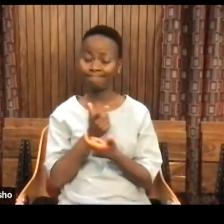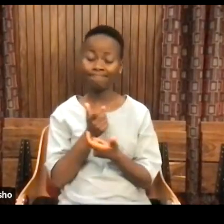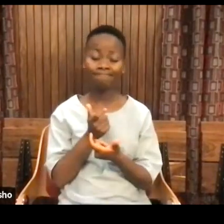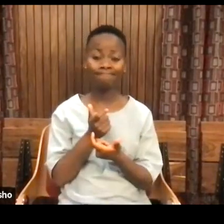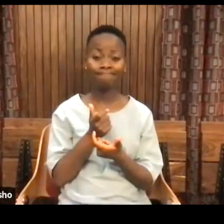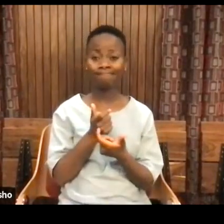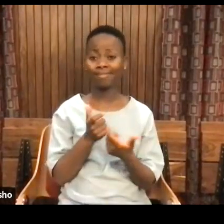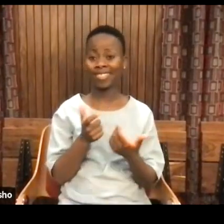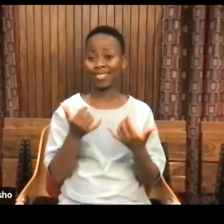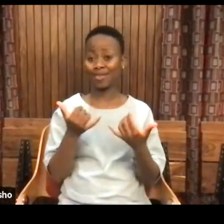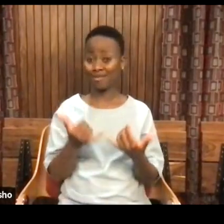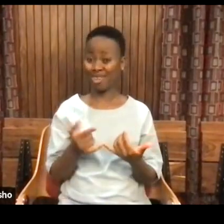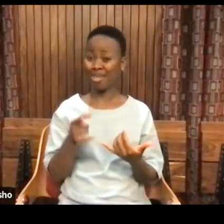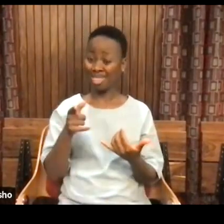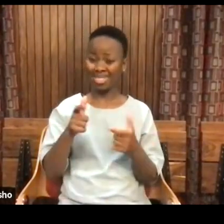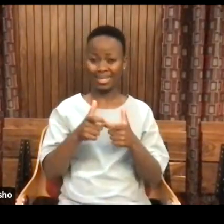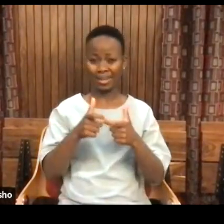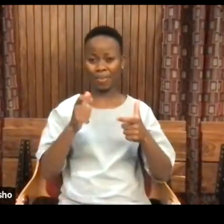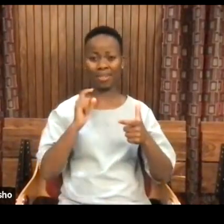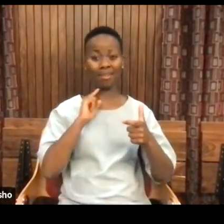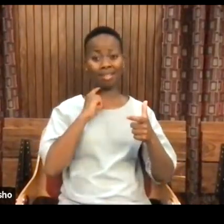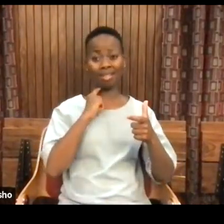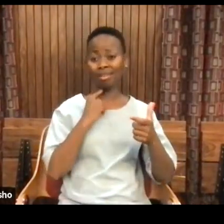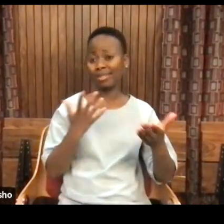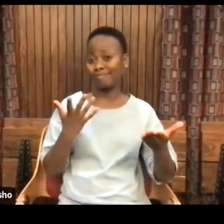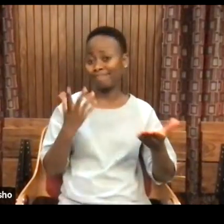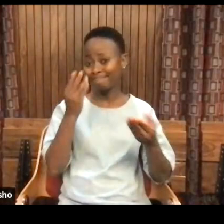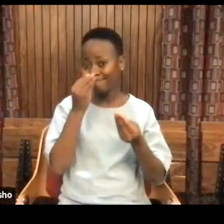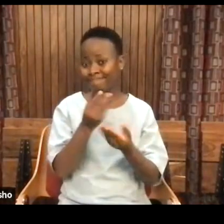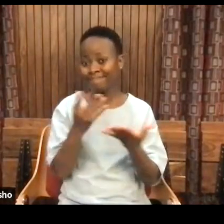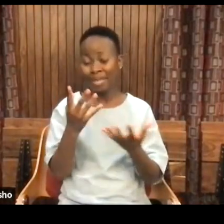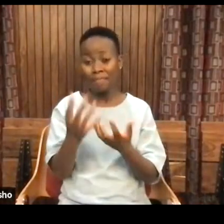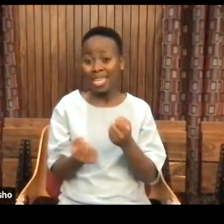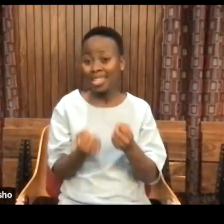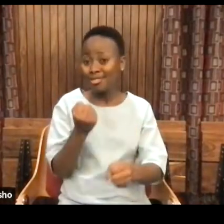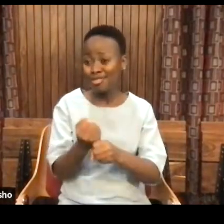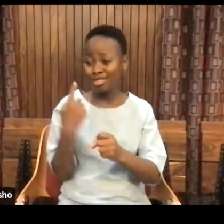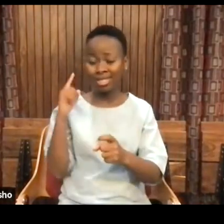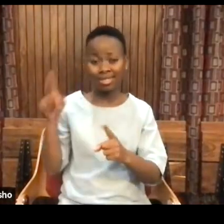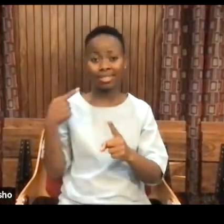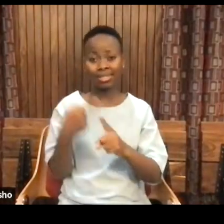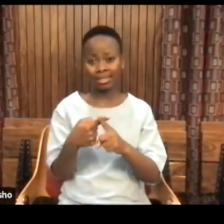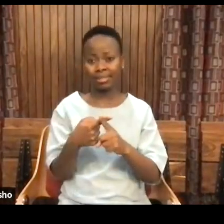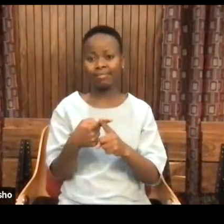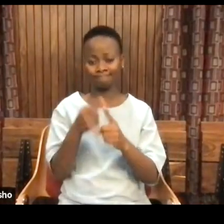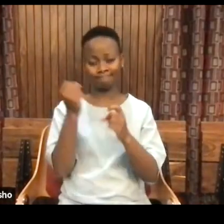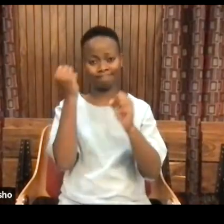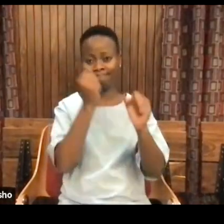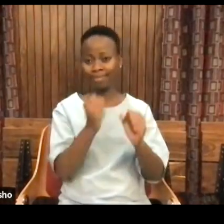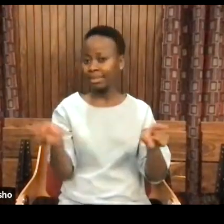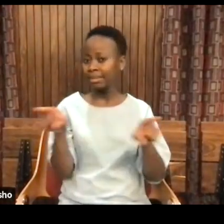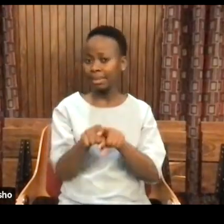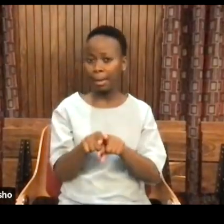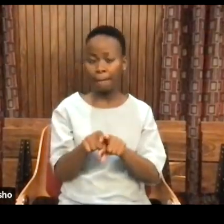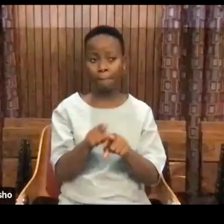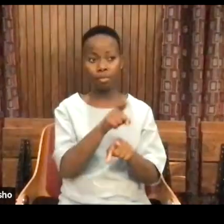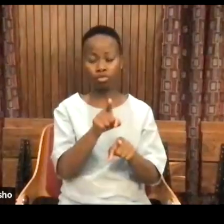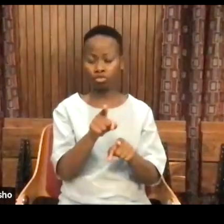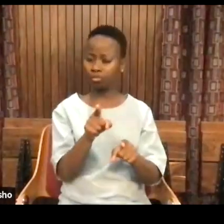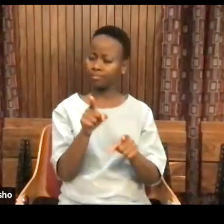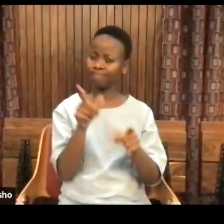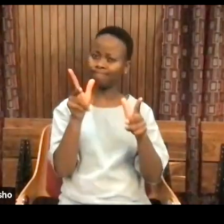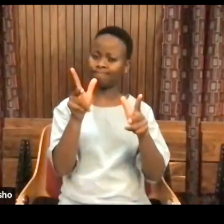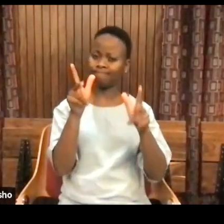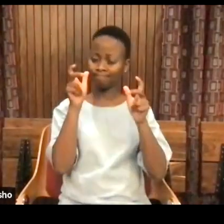So we come to a very big lie. It's a lie that's gotten damaged to every single one of you. I've already